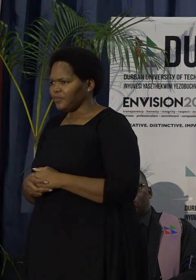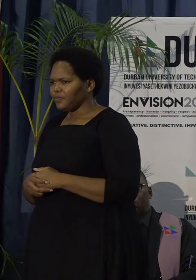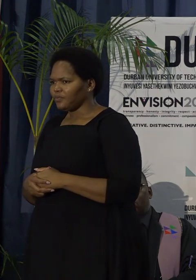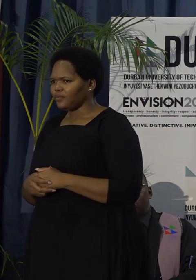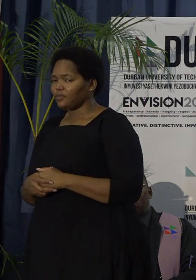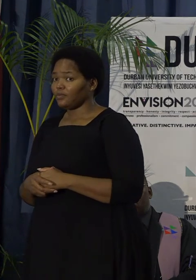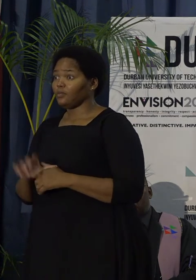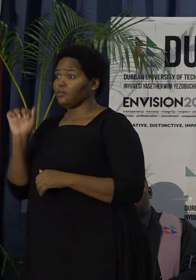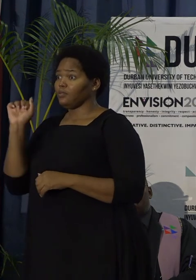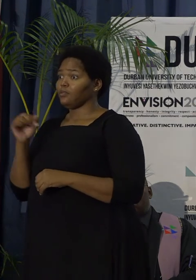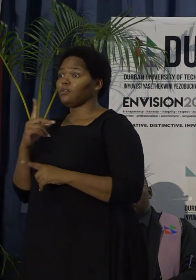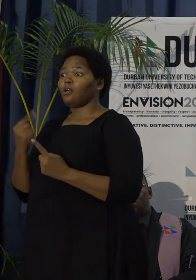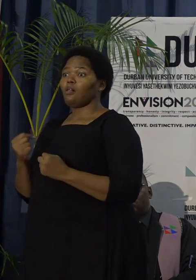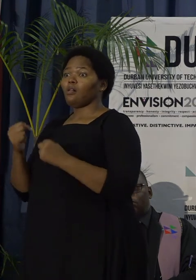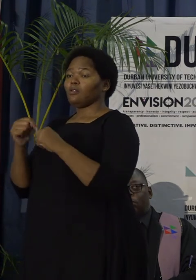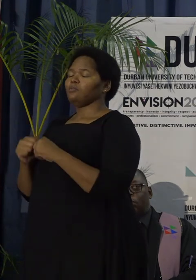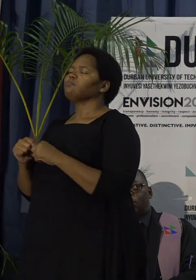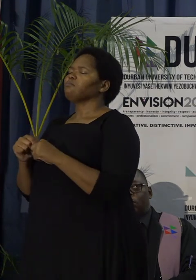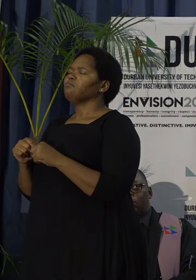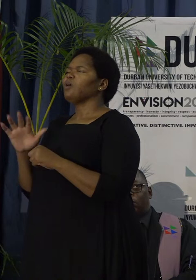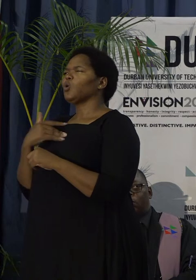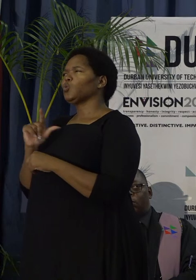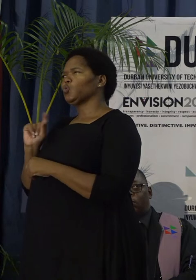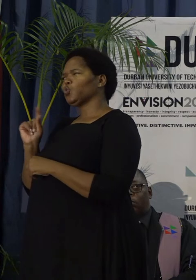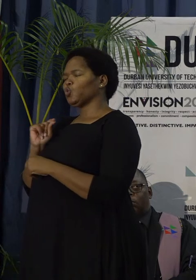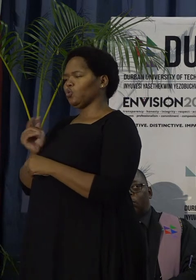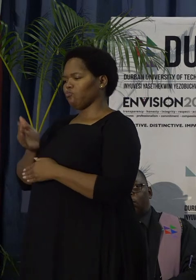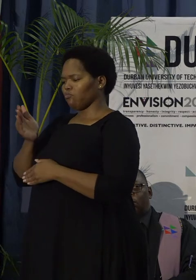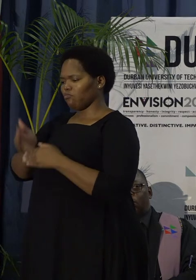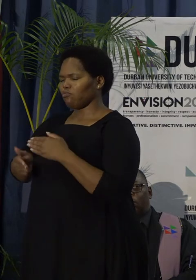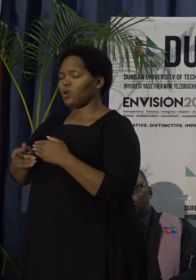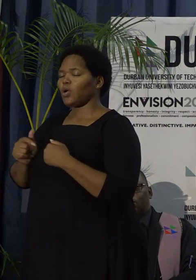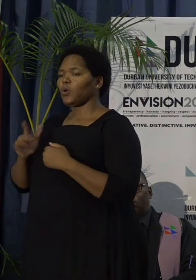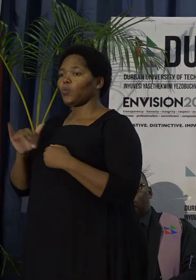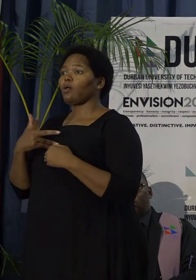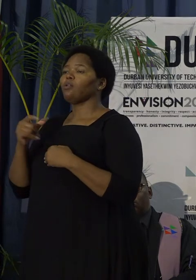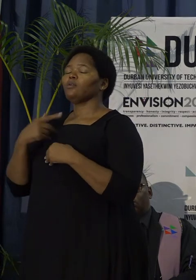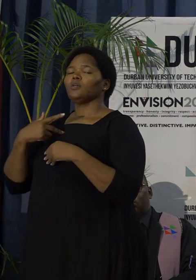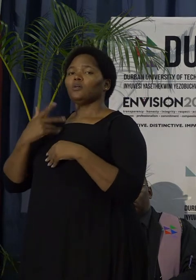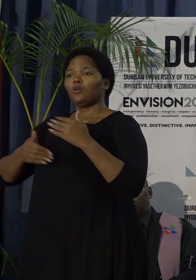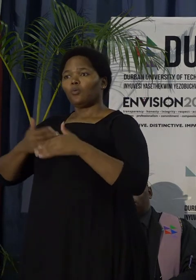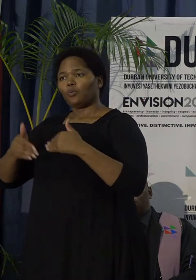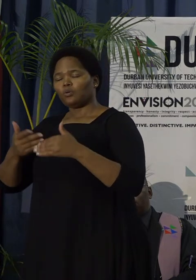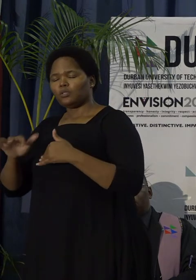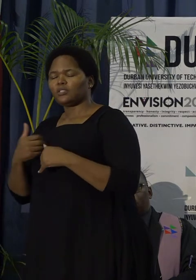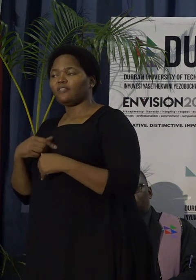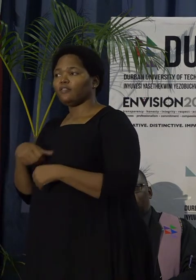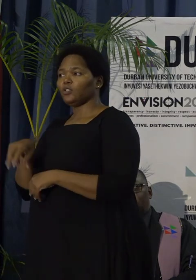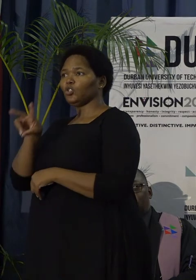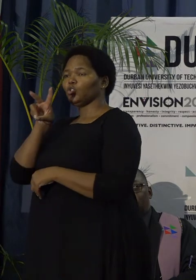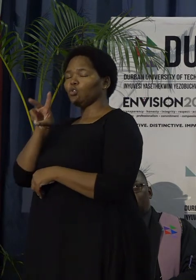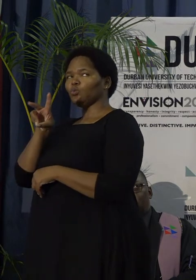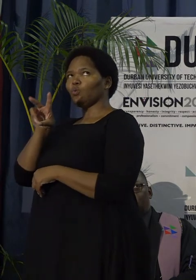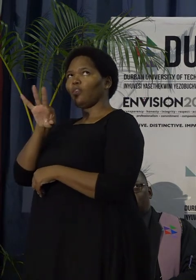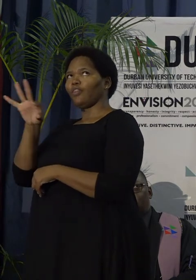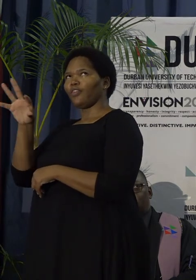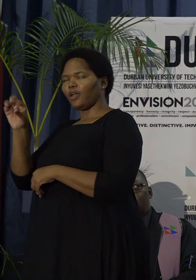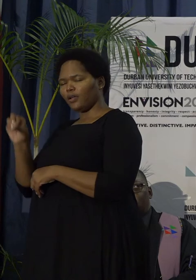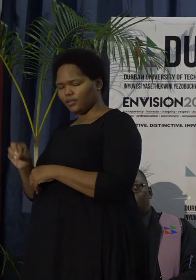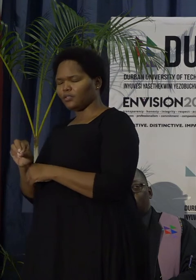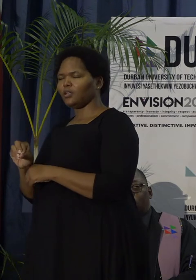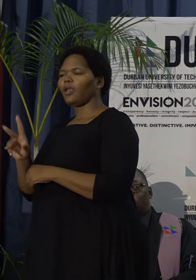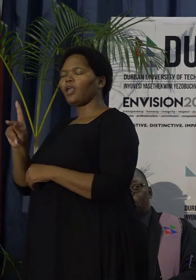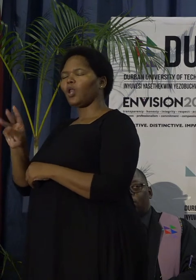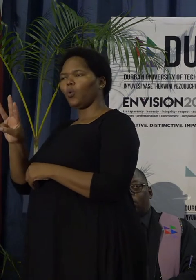Secondly, we are in the final stages of procurement processes for the design and installation of a 230 kilowatt carport